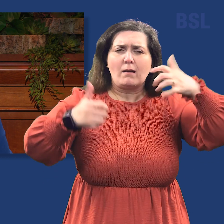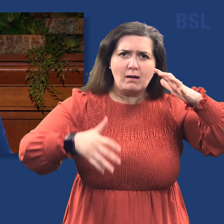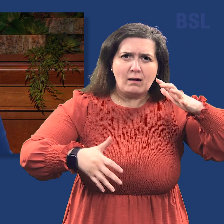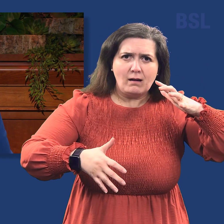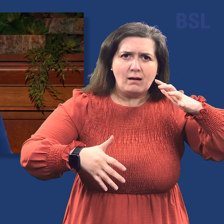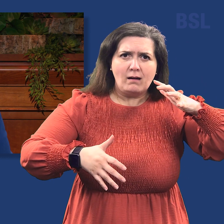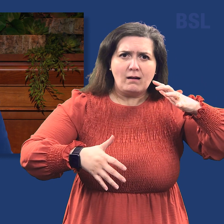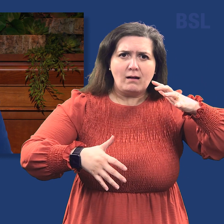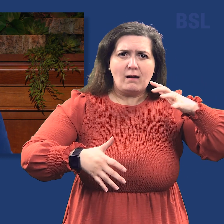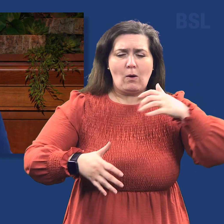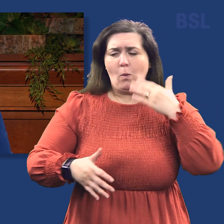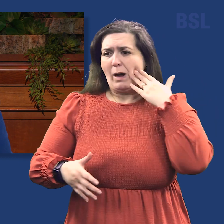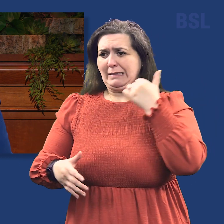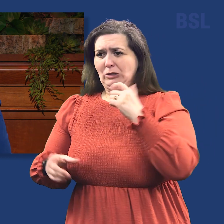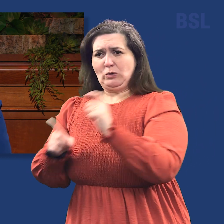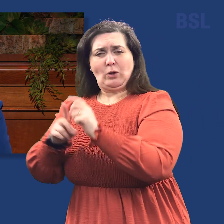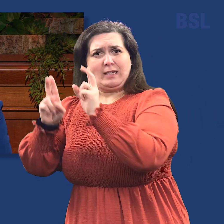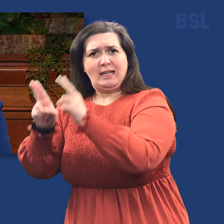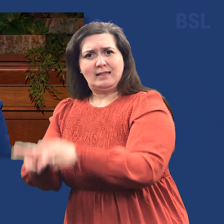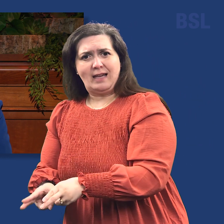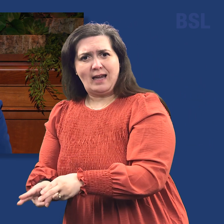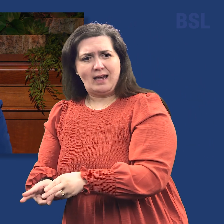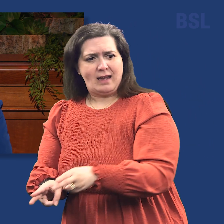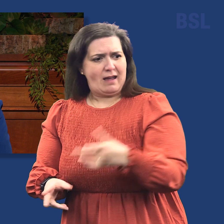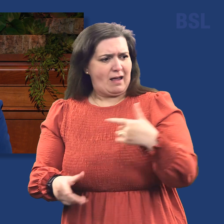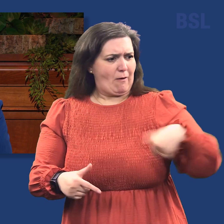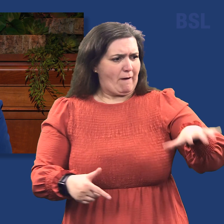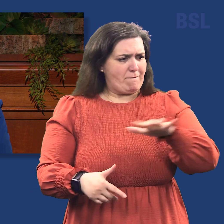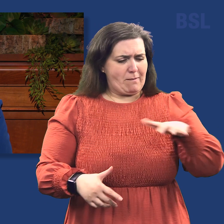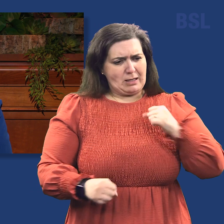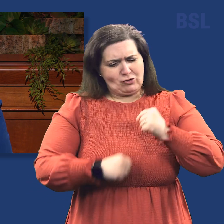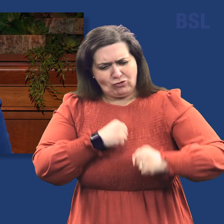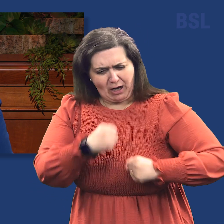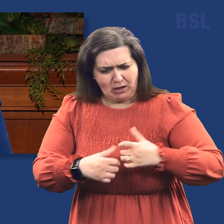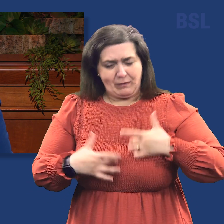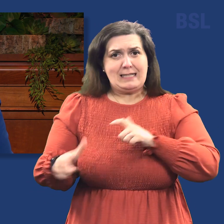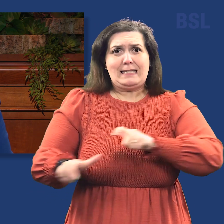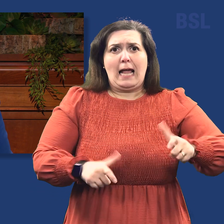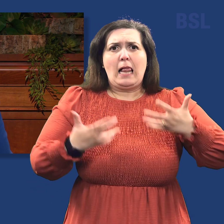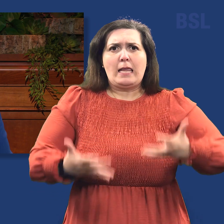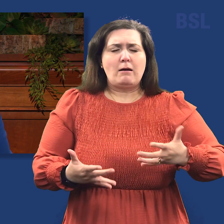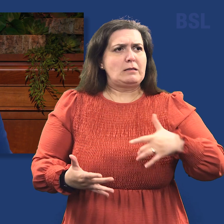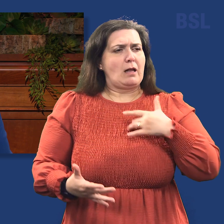Following George's mortal death, our feelings were raw. We struggled, and still today we have moments of great sorrow.